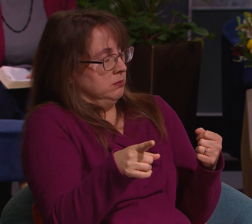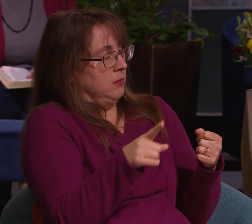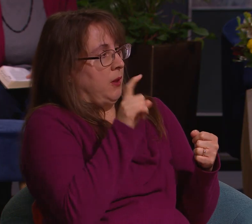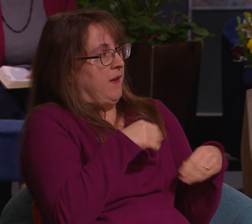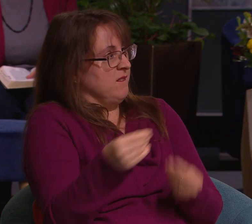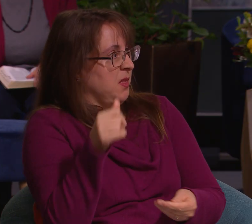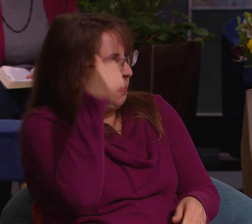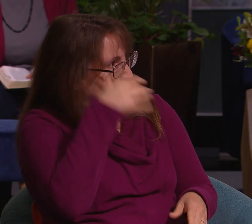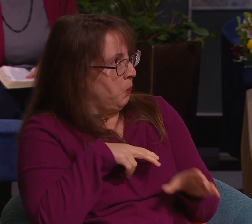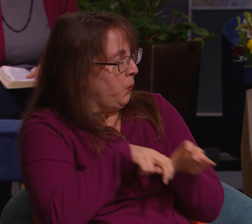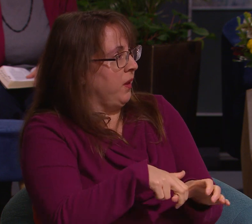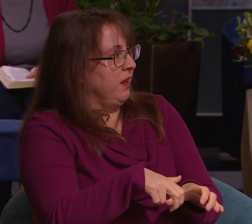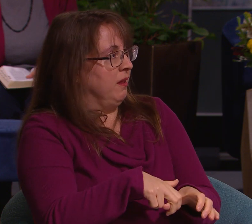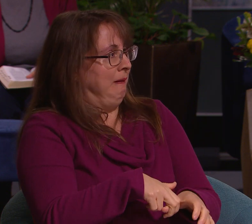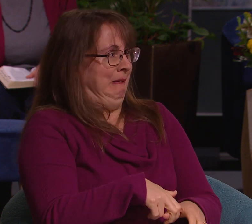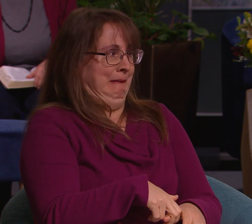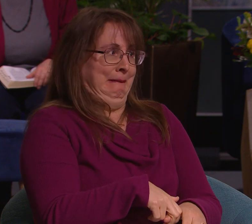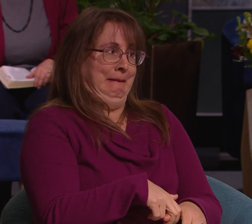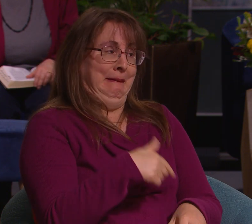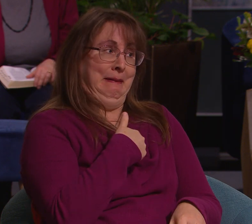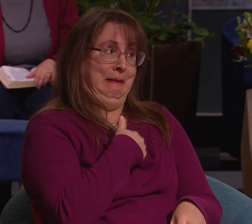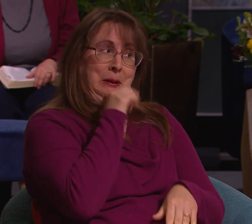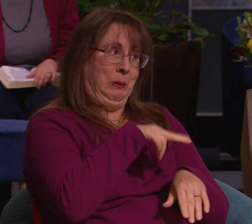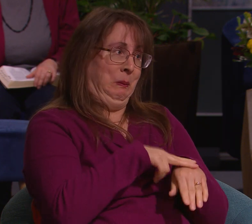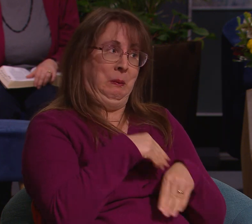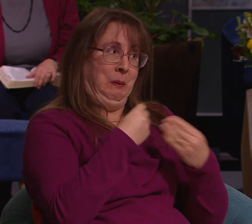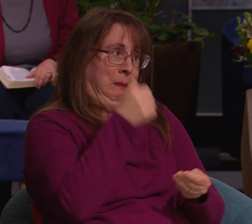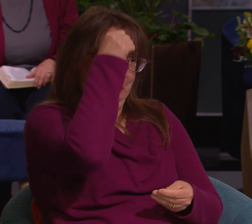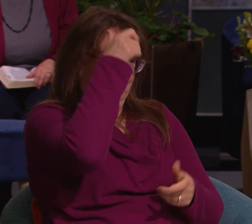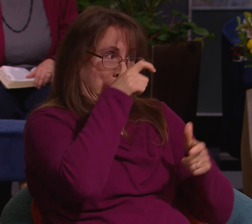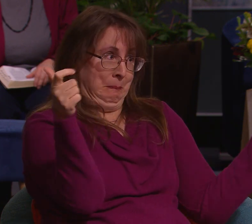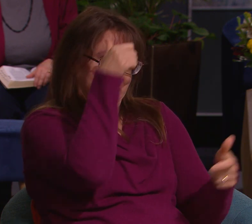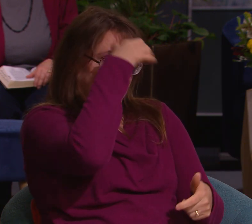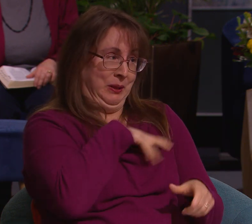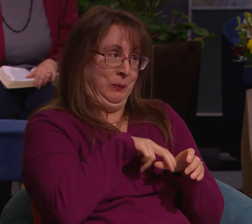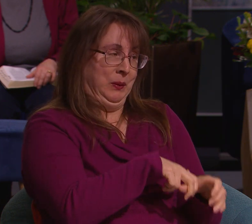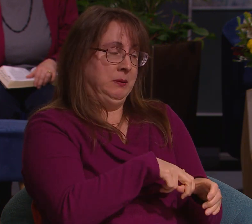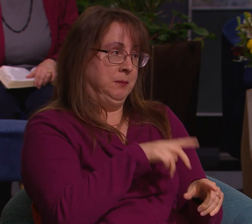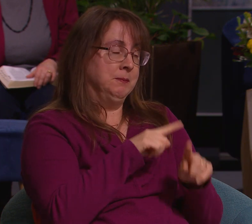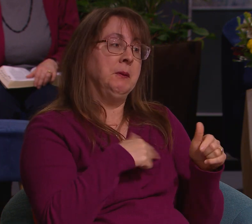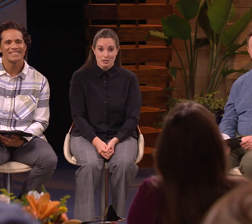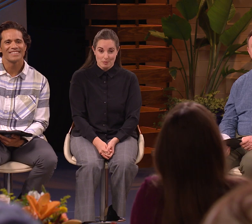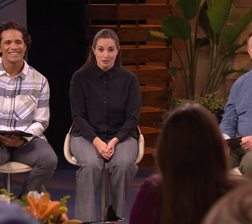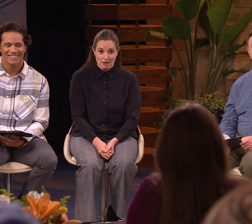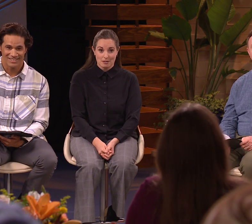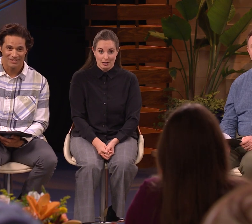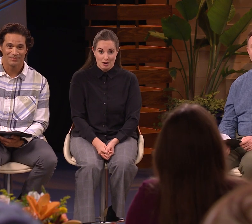I'm driving, I feel kind of pulled. You know, I felt pulled to go over there. I don't normally give large, strange men a ride in my car.